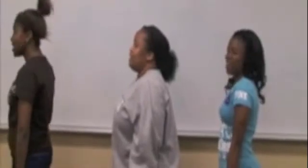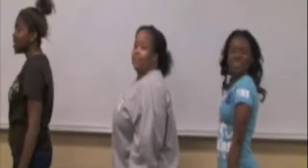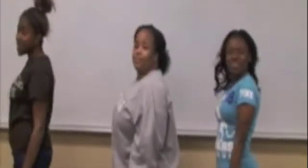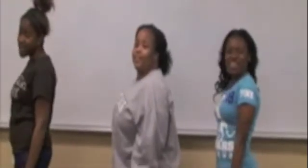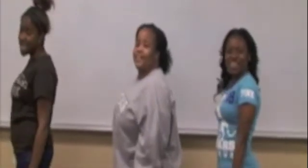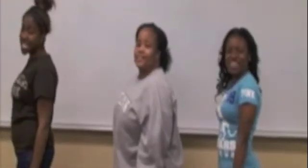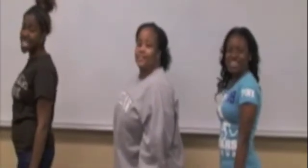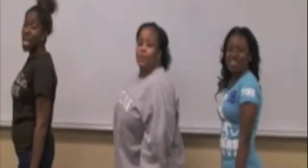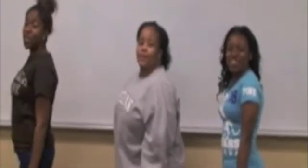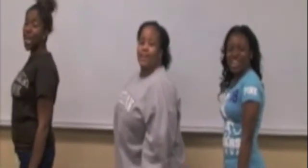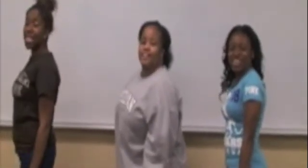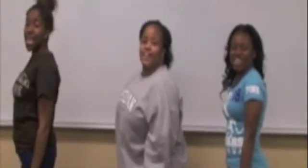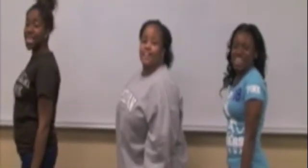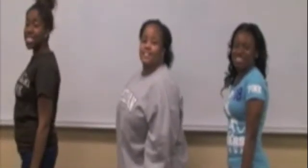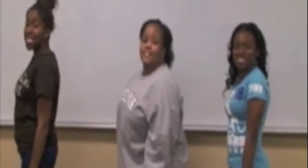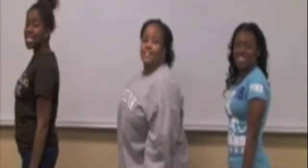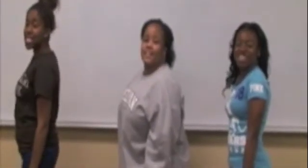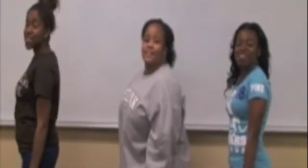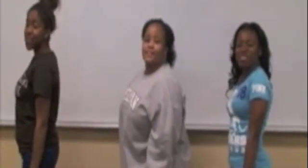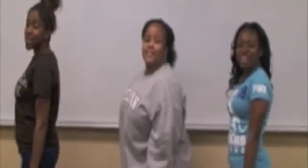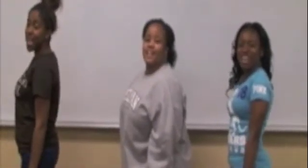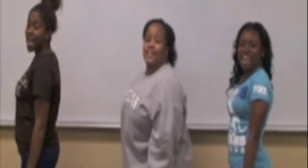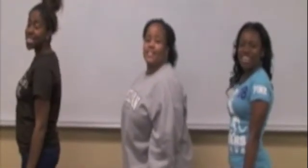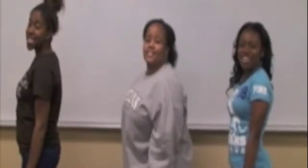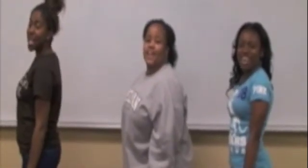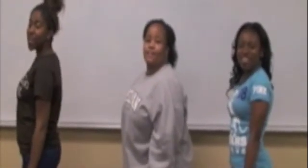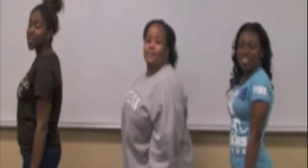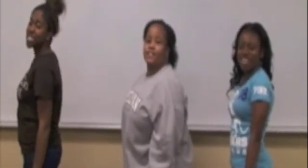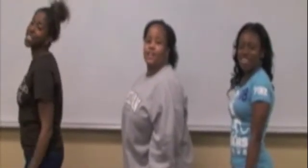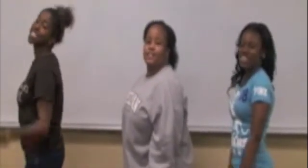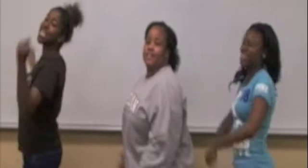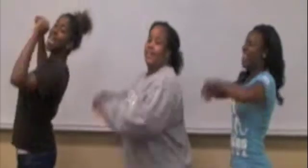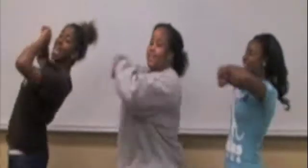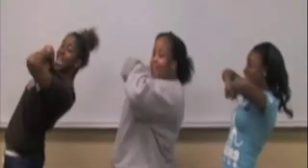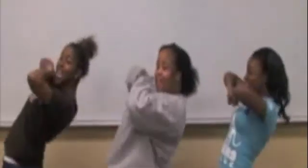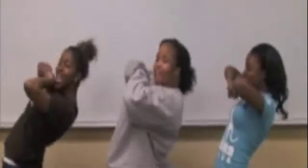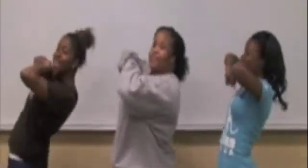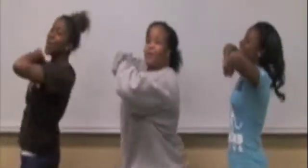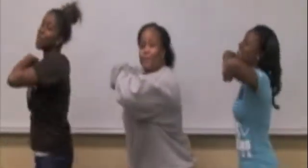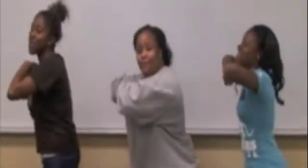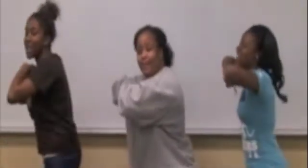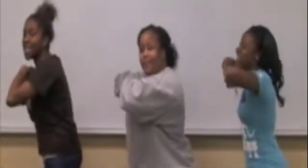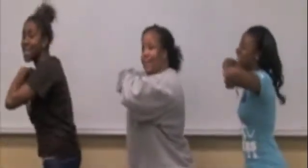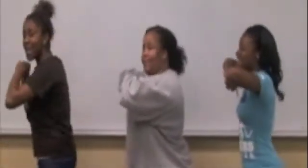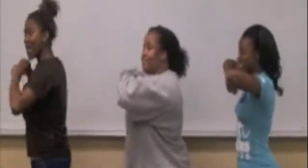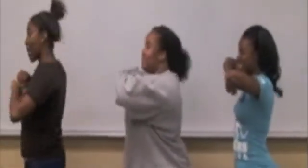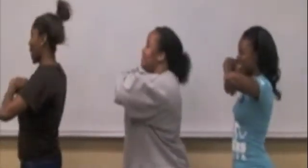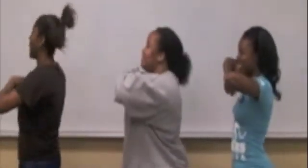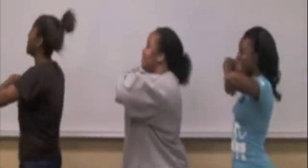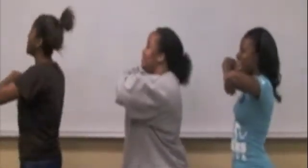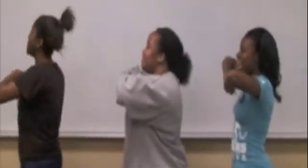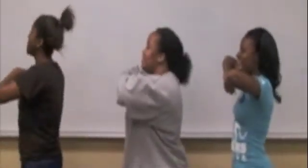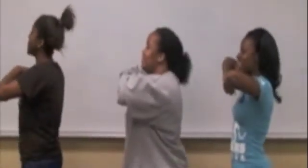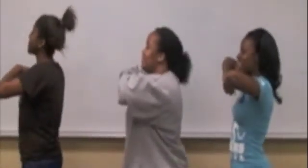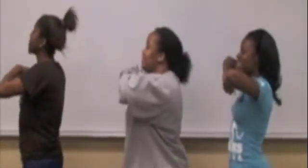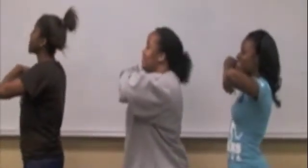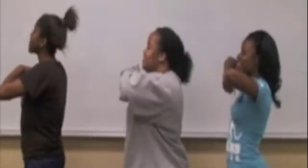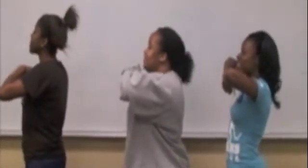Greetings, we are the STDs from the Get Educated Fraternity Incorporated. Ace, introduce